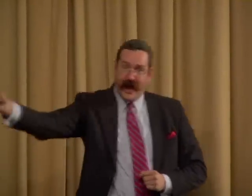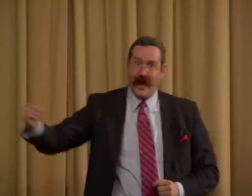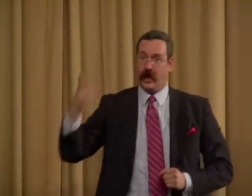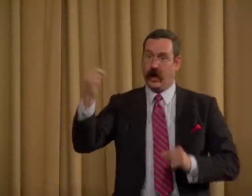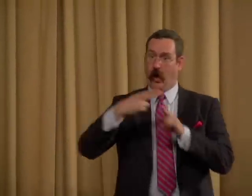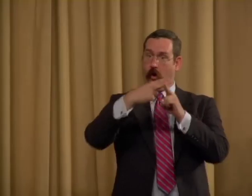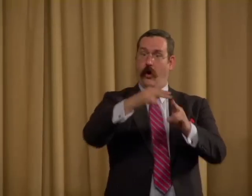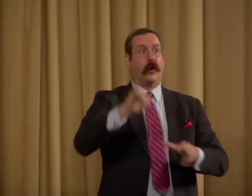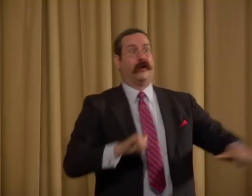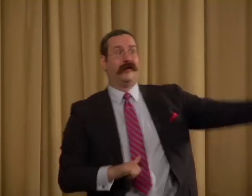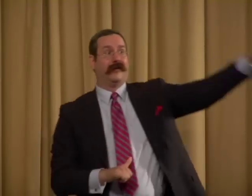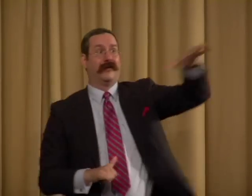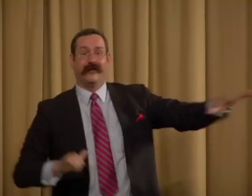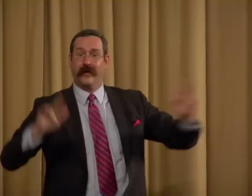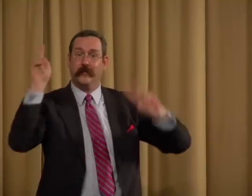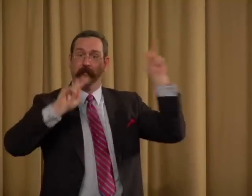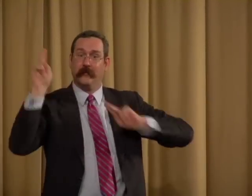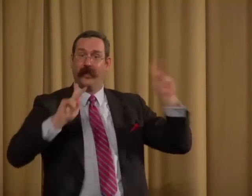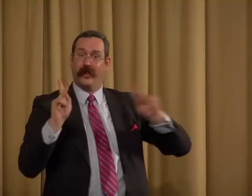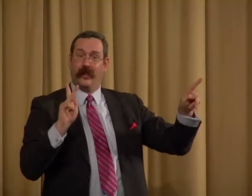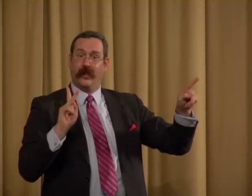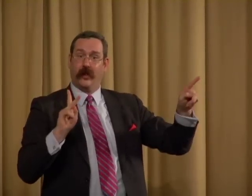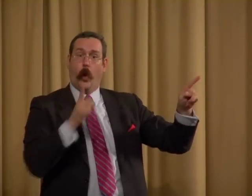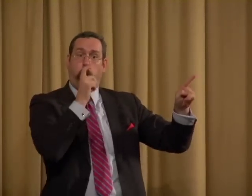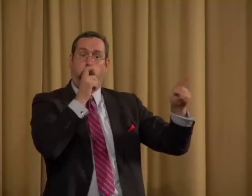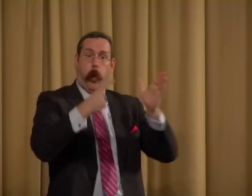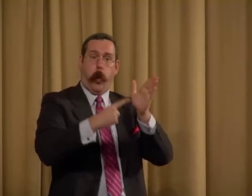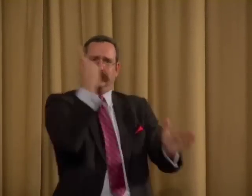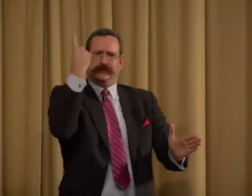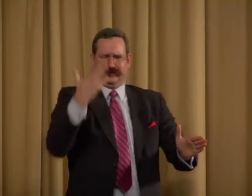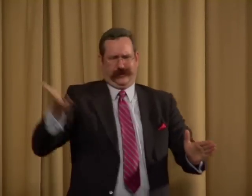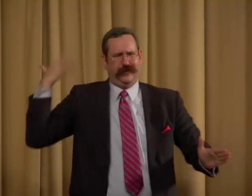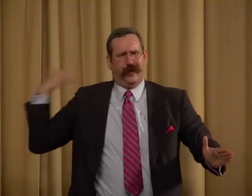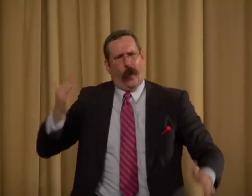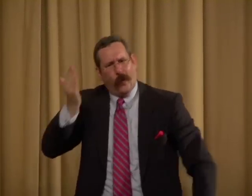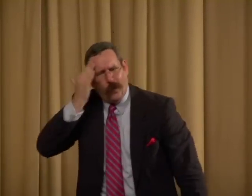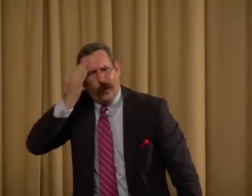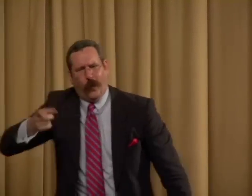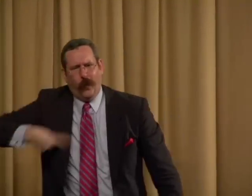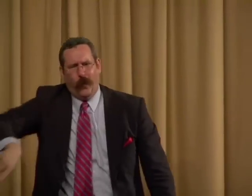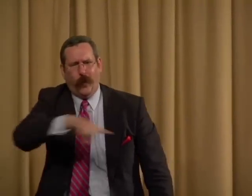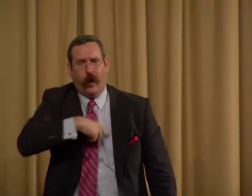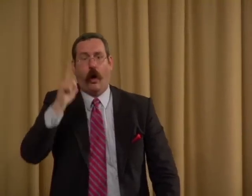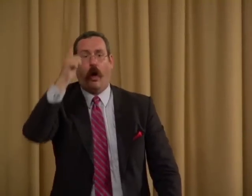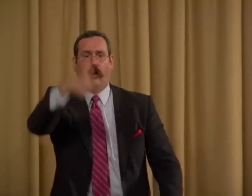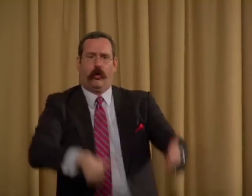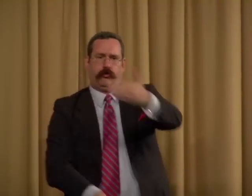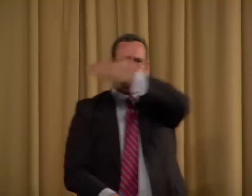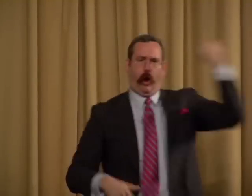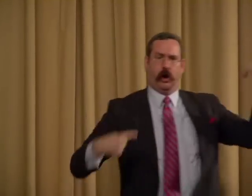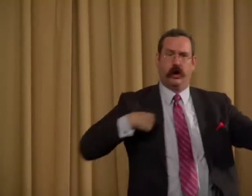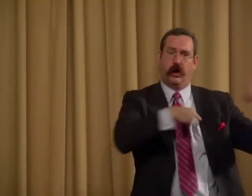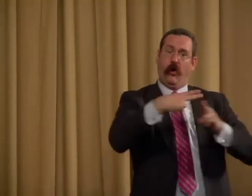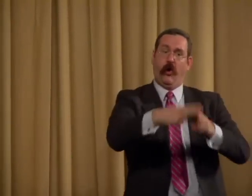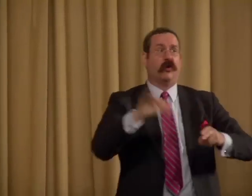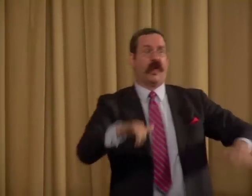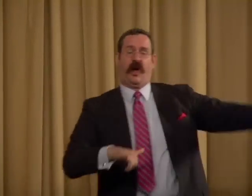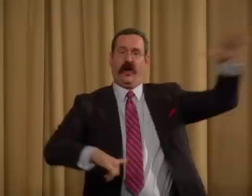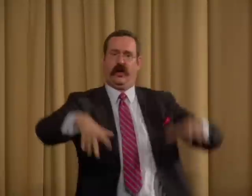And he called those individuals who once knew us and